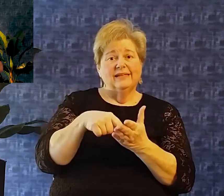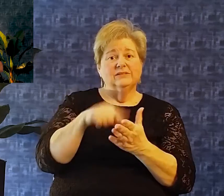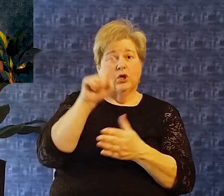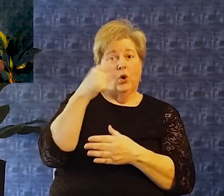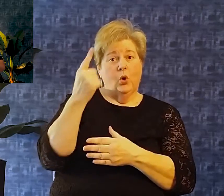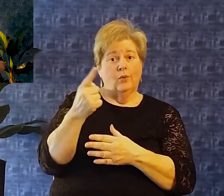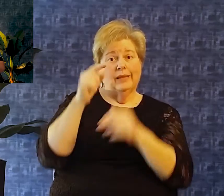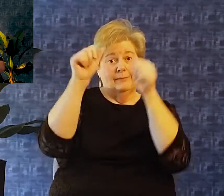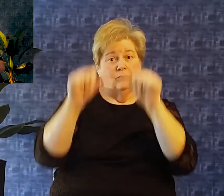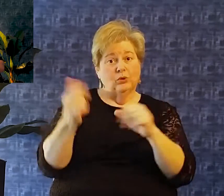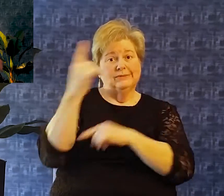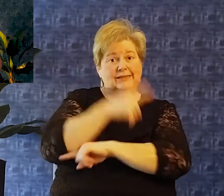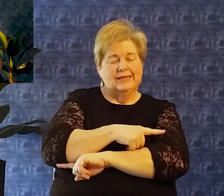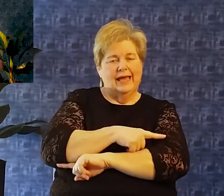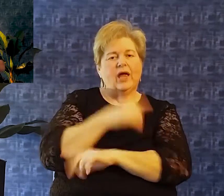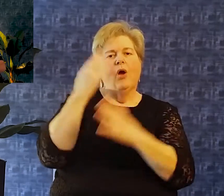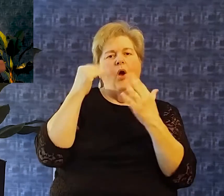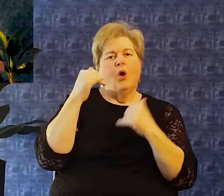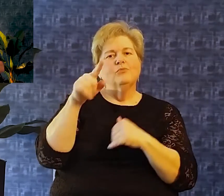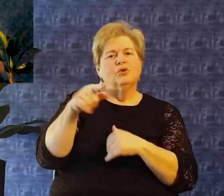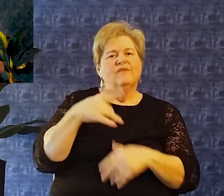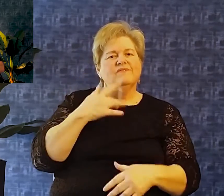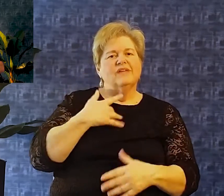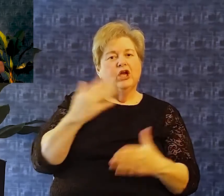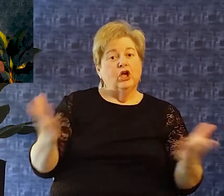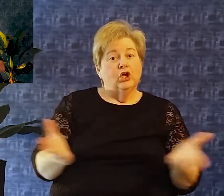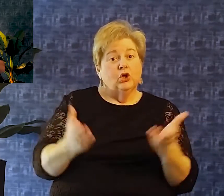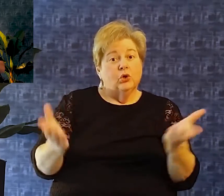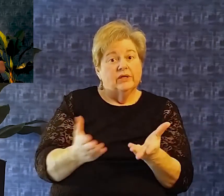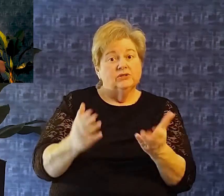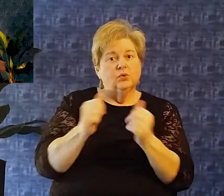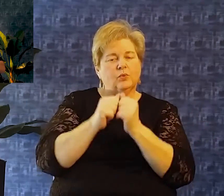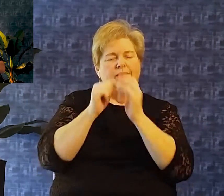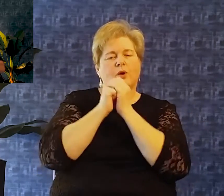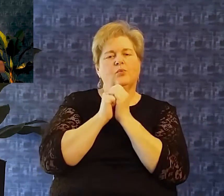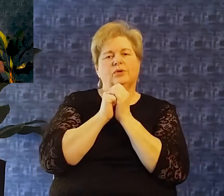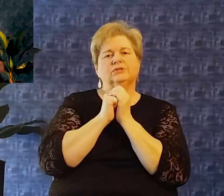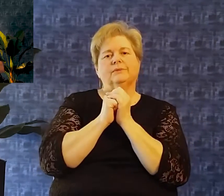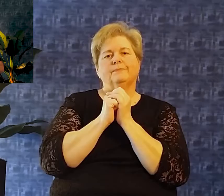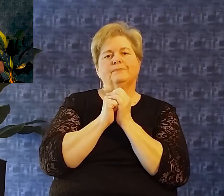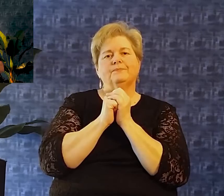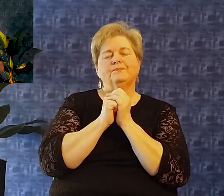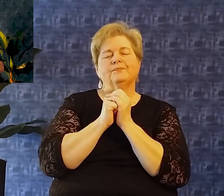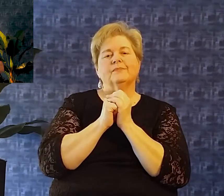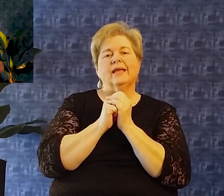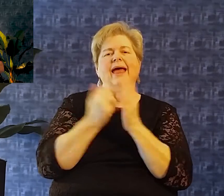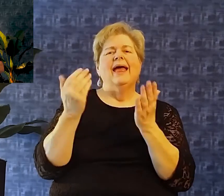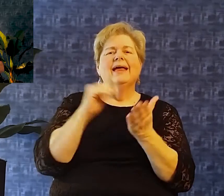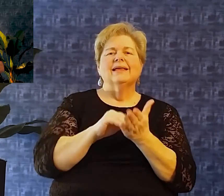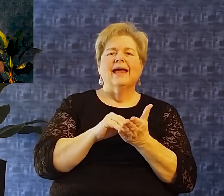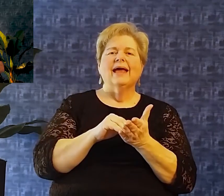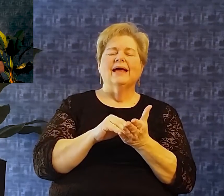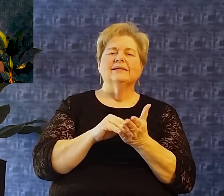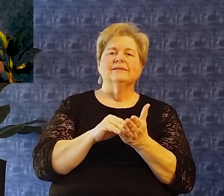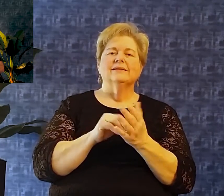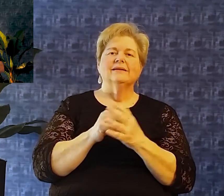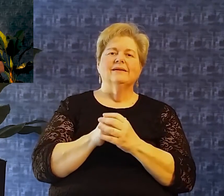I also want to once again, just I am blown away by the giving and I just want to again Thank you